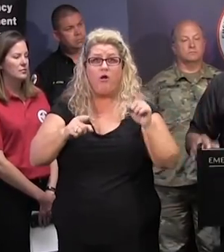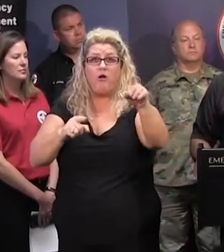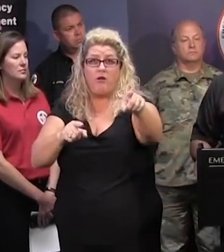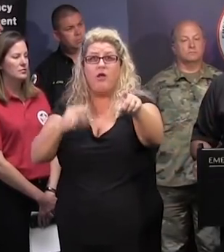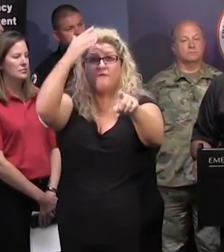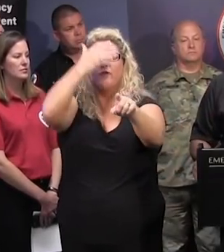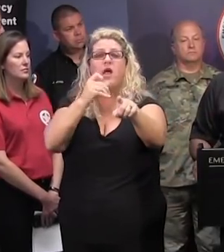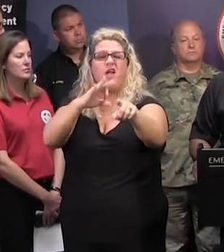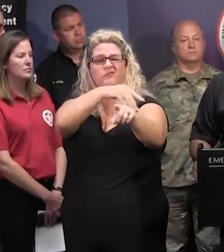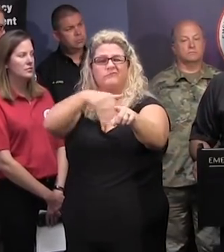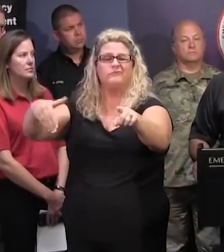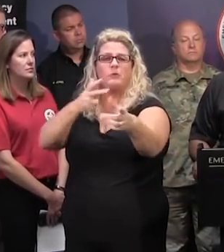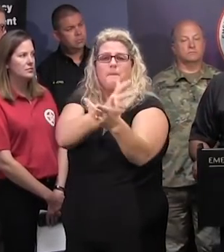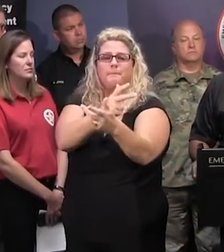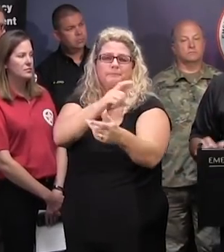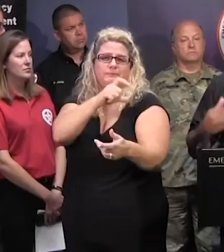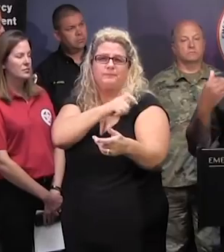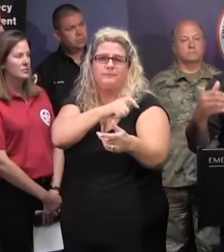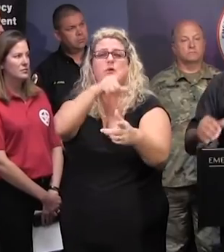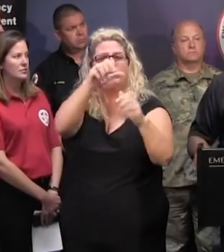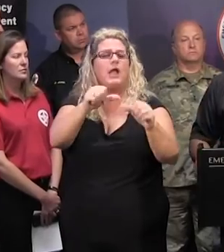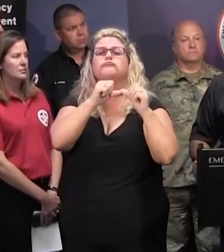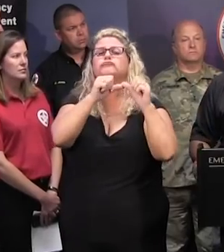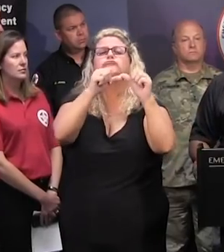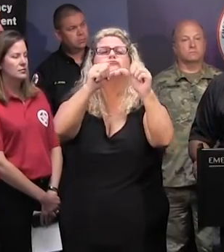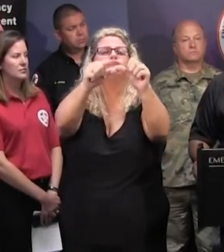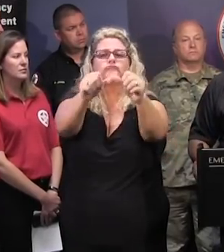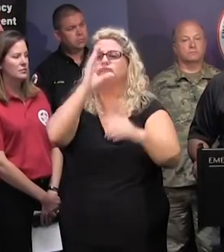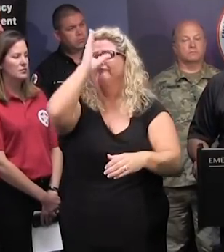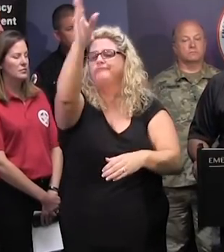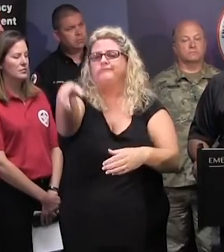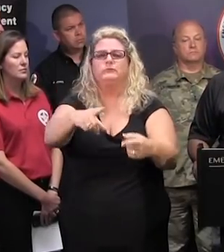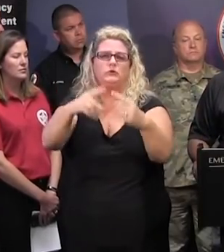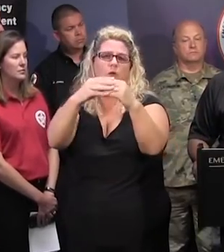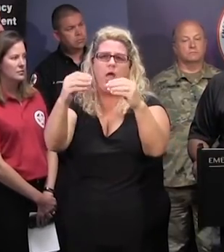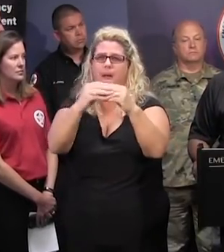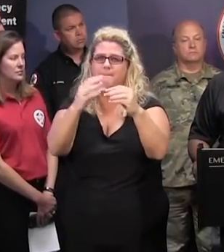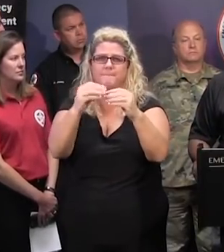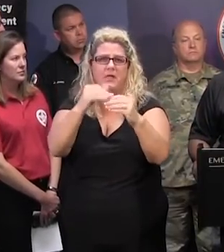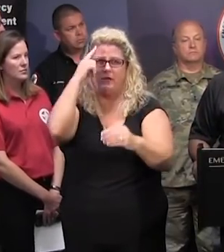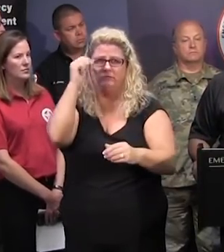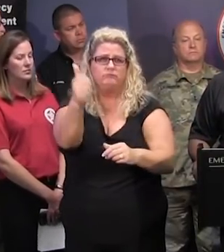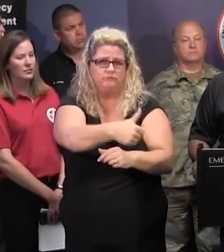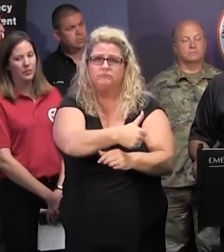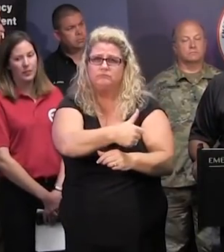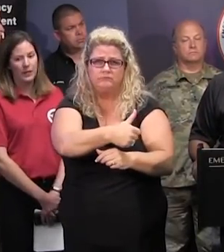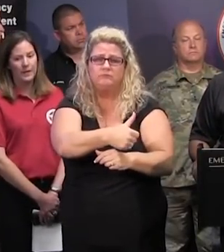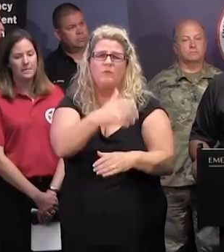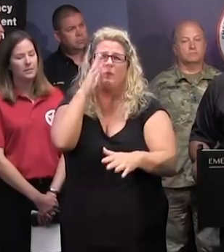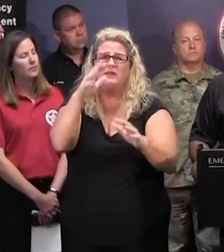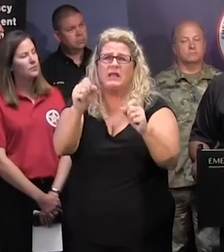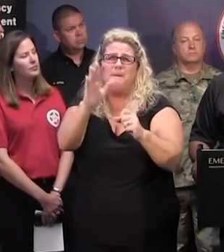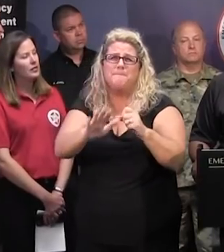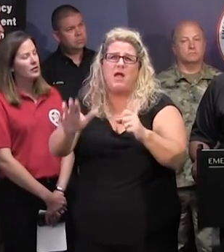of the flush vehicles, you can continue the entire route up to the Columbia area. It's going to take us